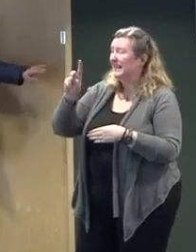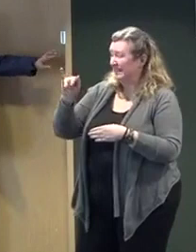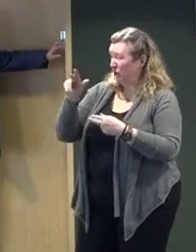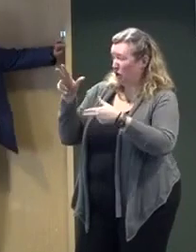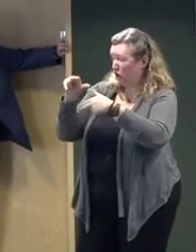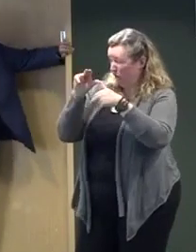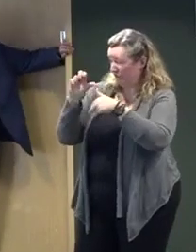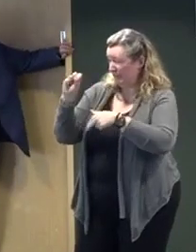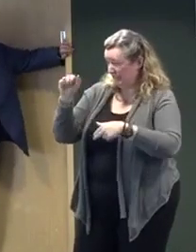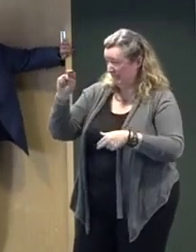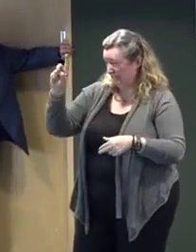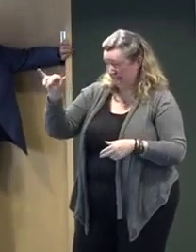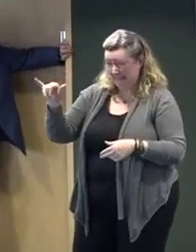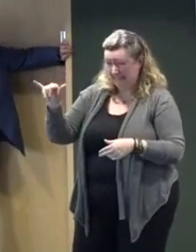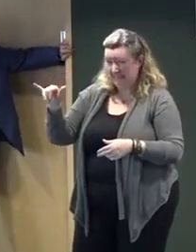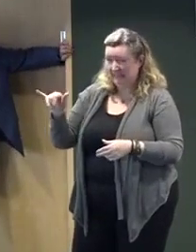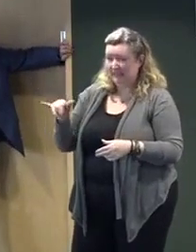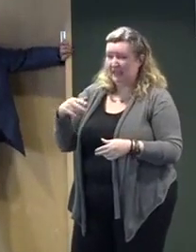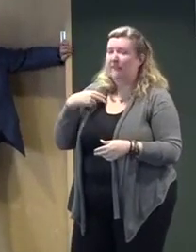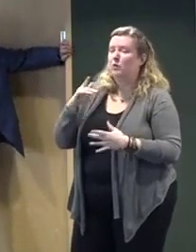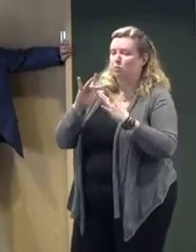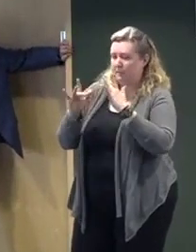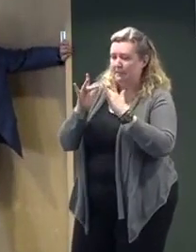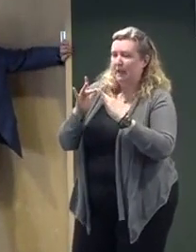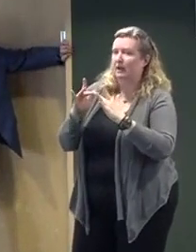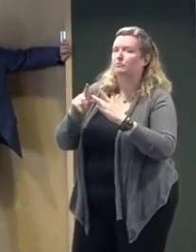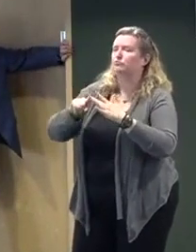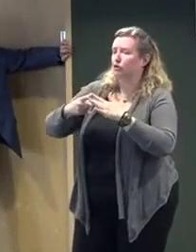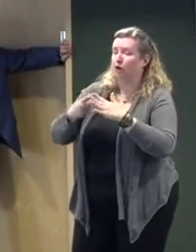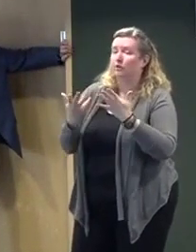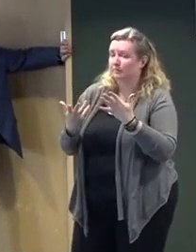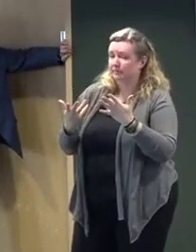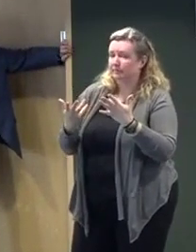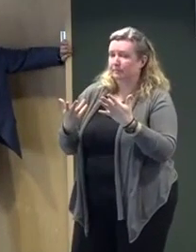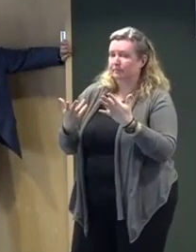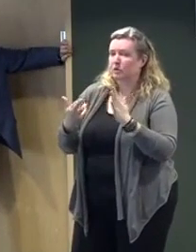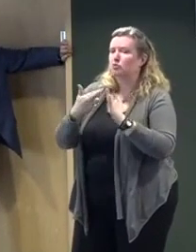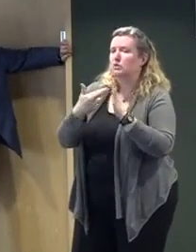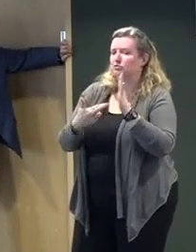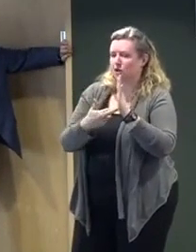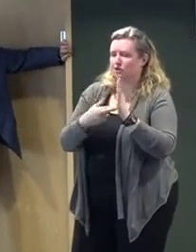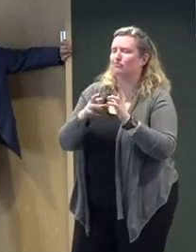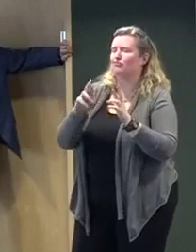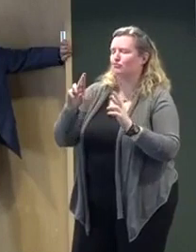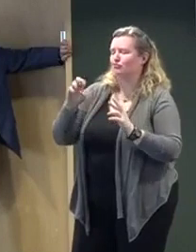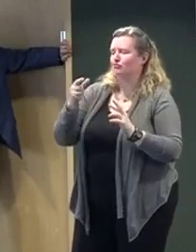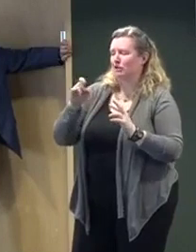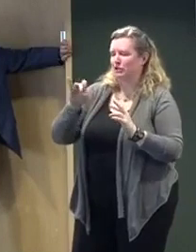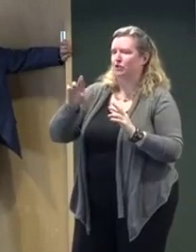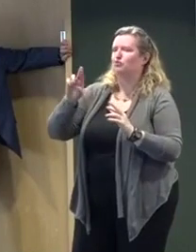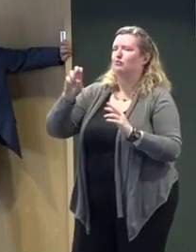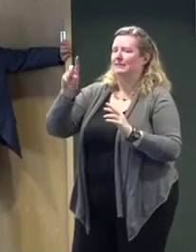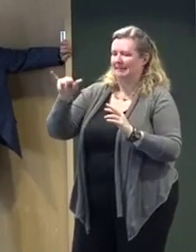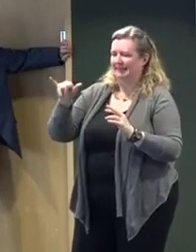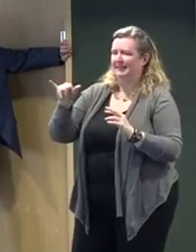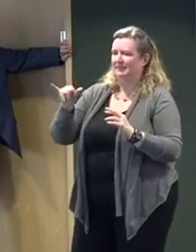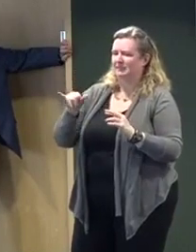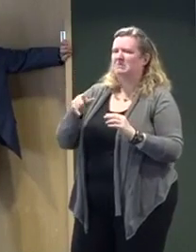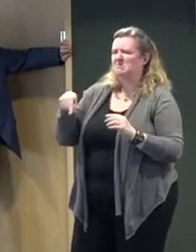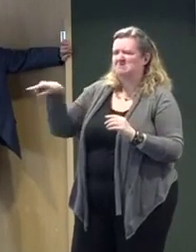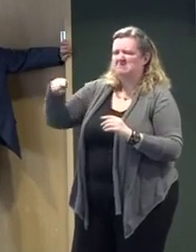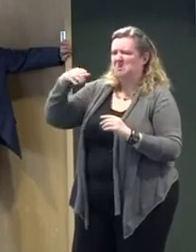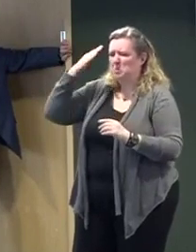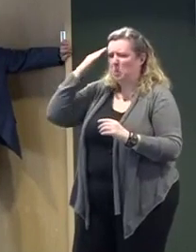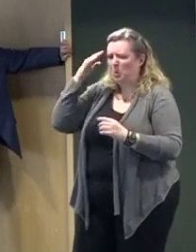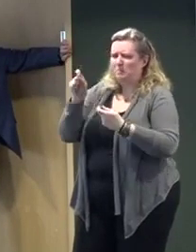medical equipment, and that's how our service providers know how to prioritize those individual residents in New Jersey, and that's